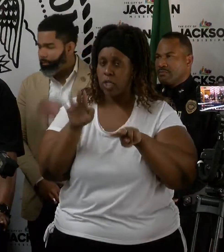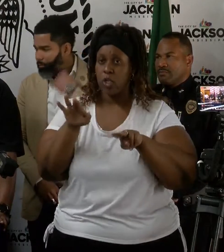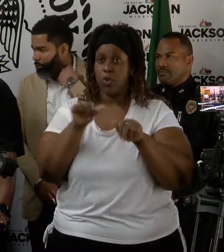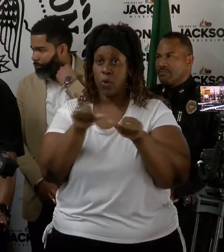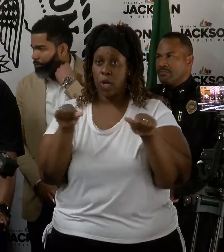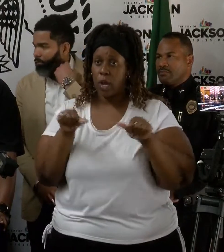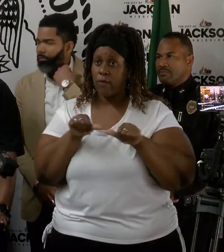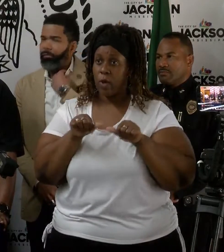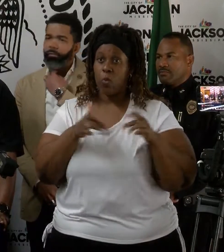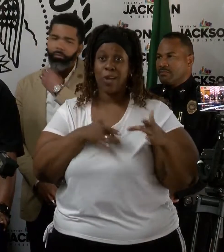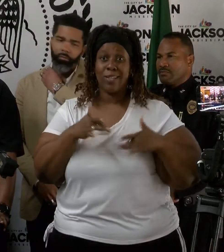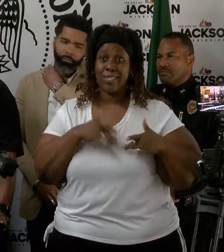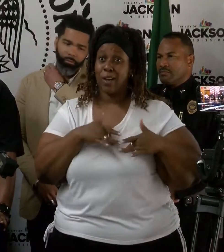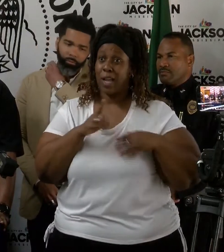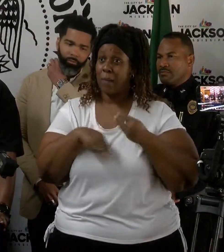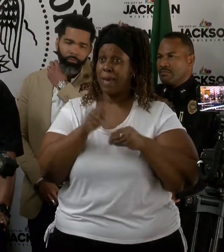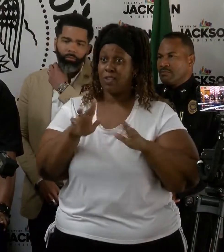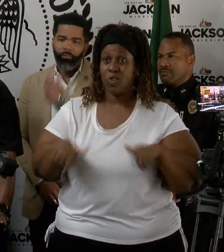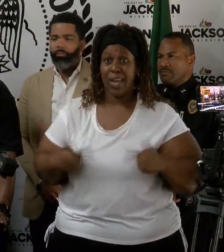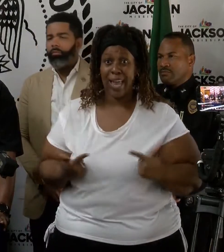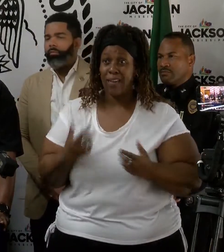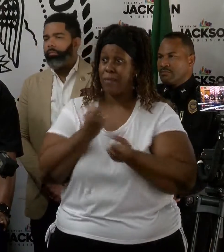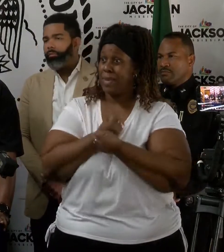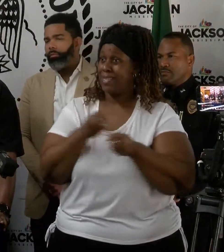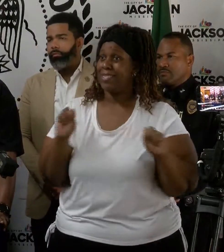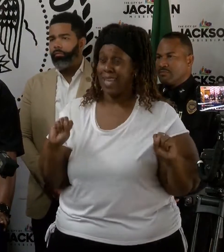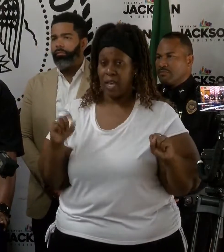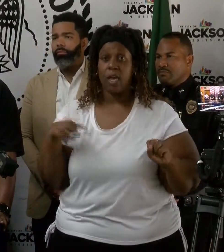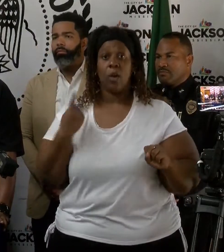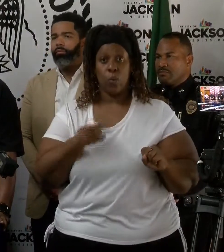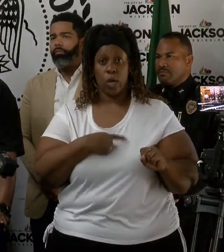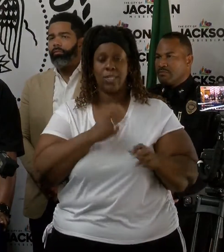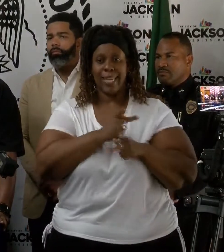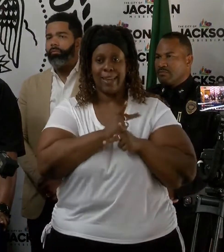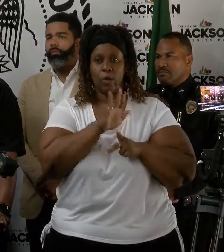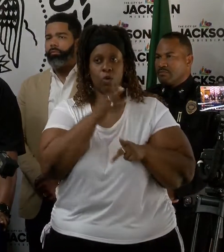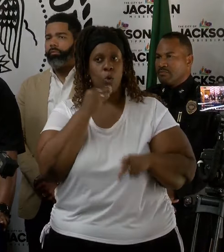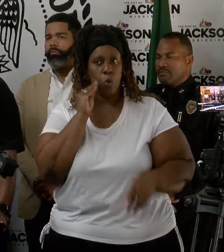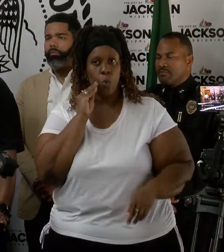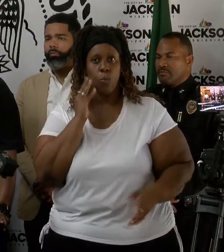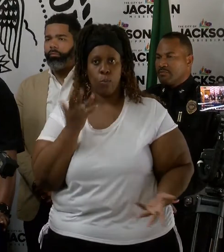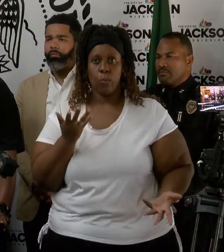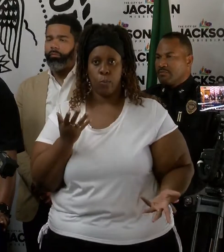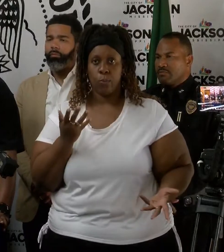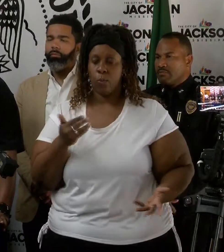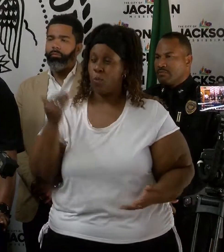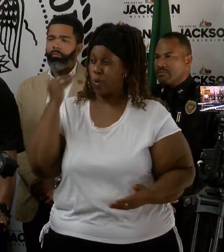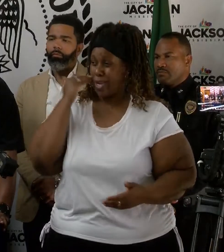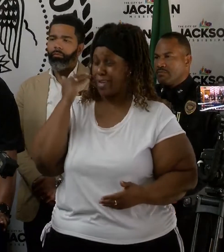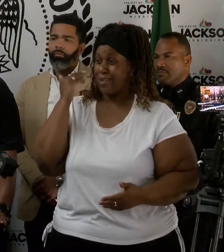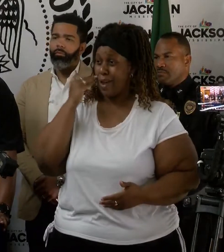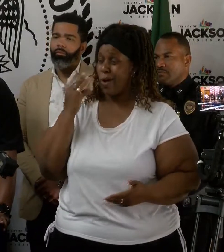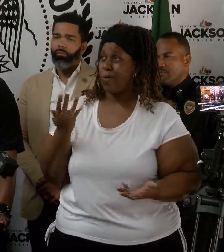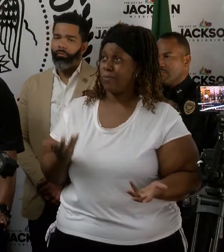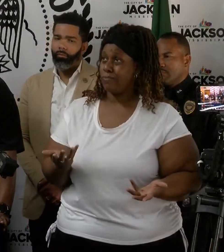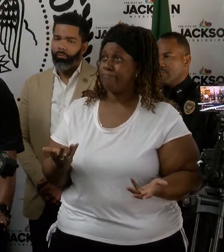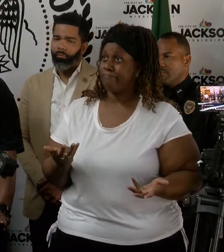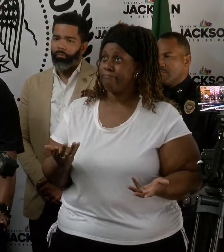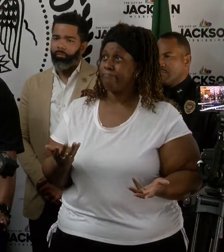about your life, being safe. We'll take care of the property aspect. We know that there is a